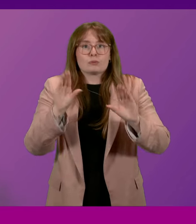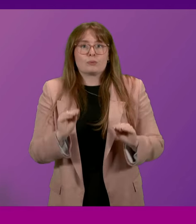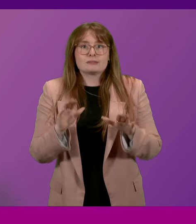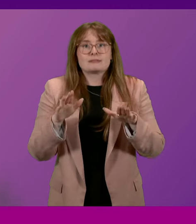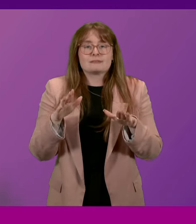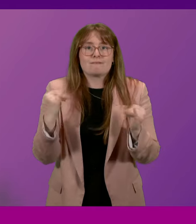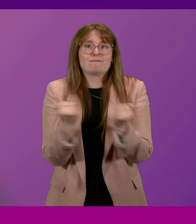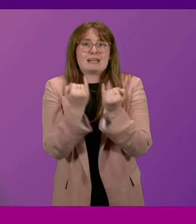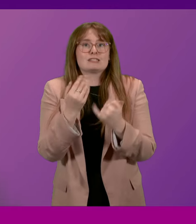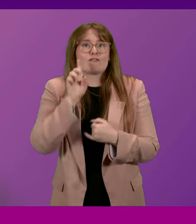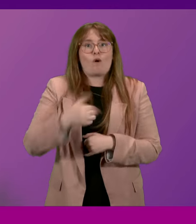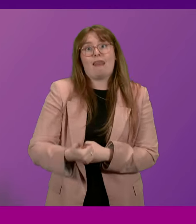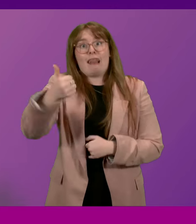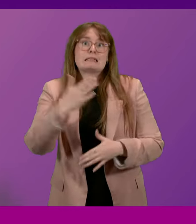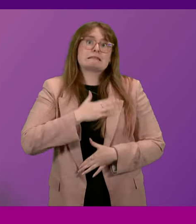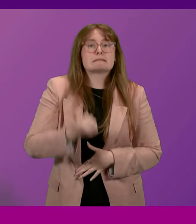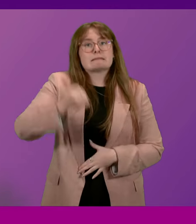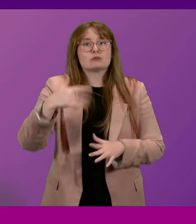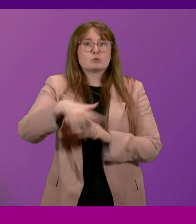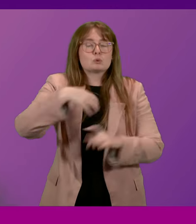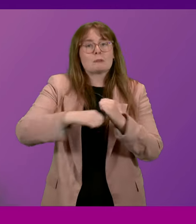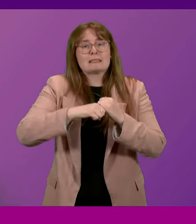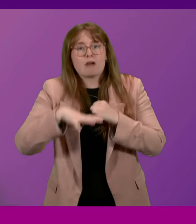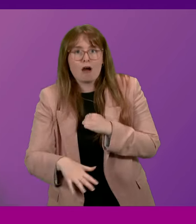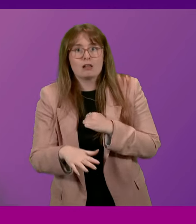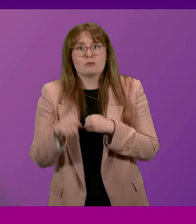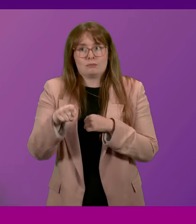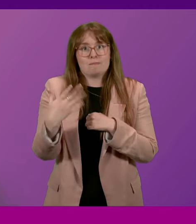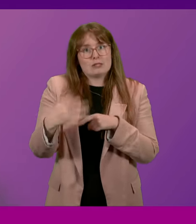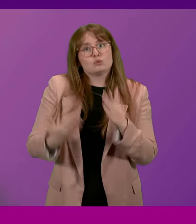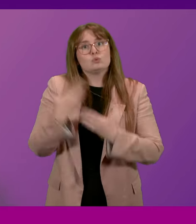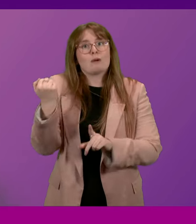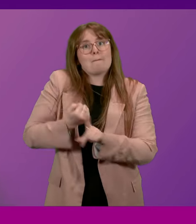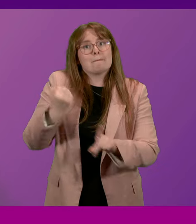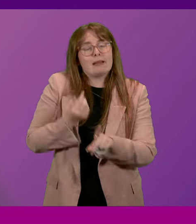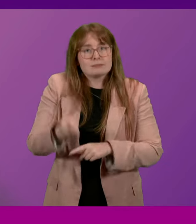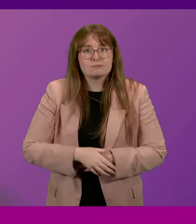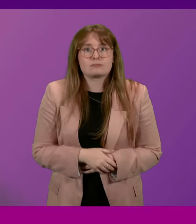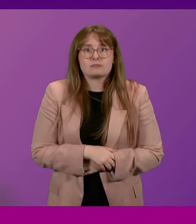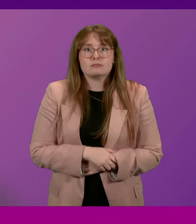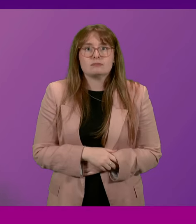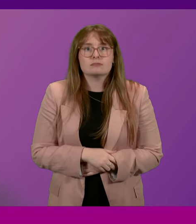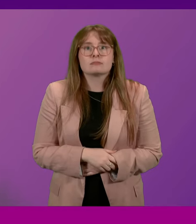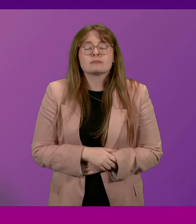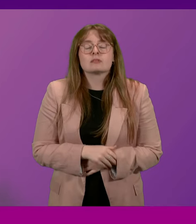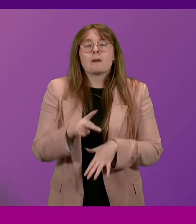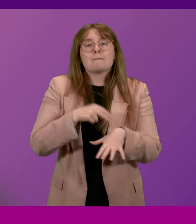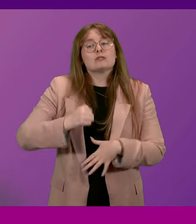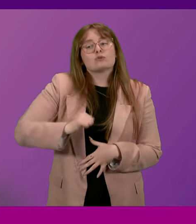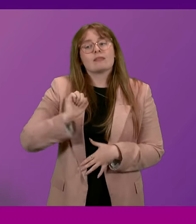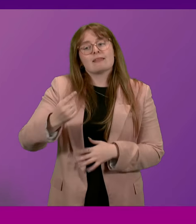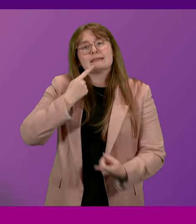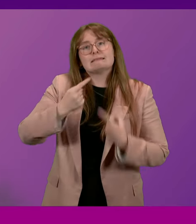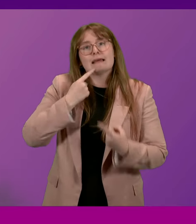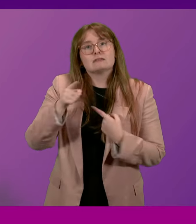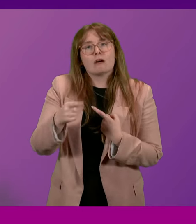to prevent the filming and sharing of violent incidents on social media. Pauline McNeill. Police Scotland data indicates that